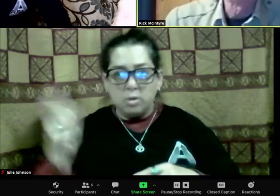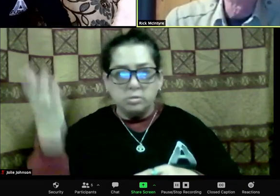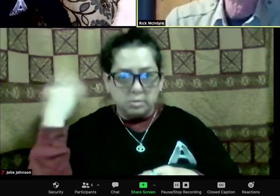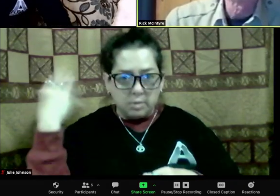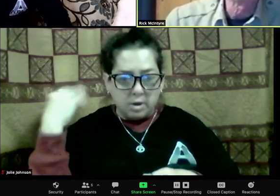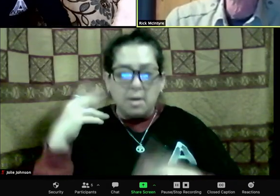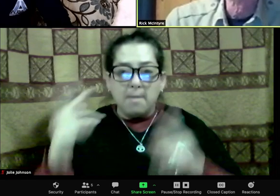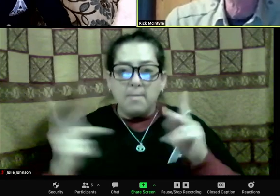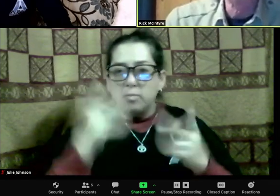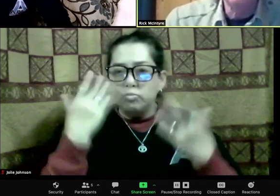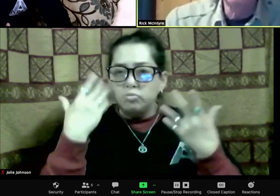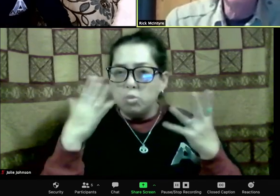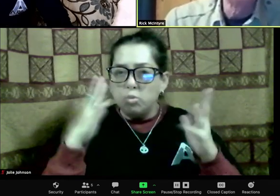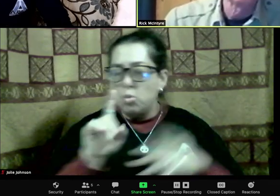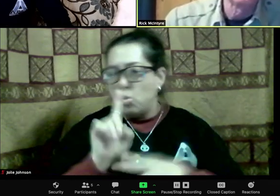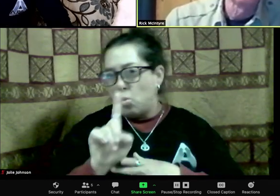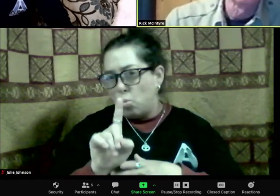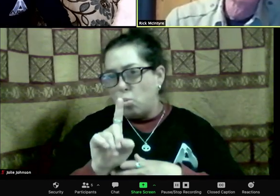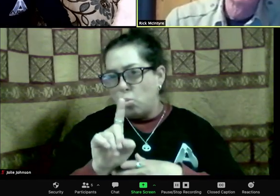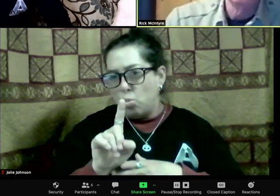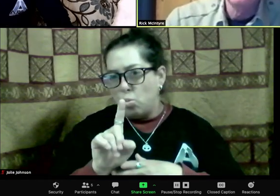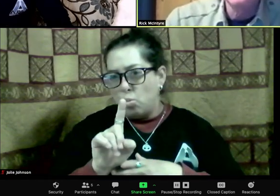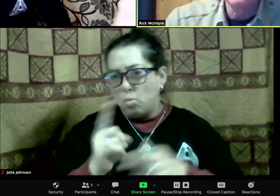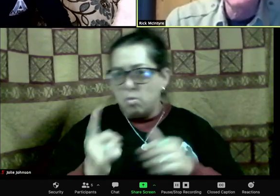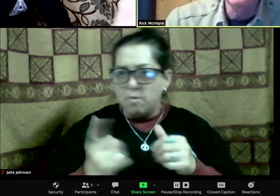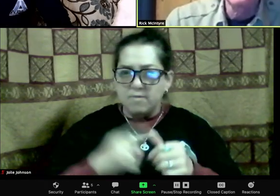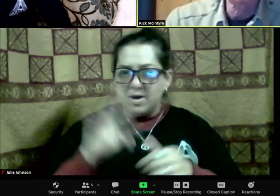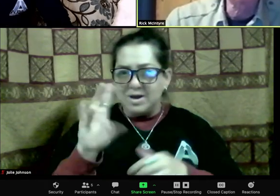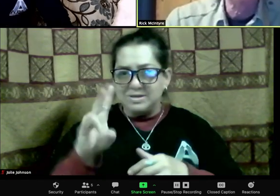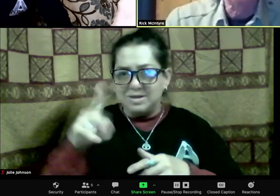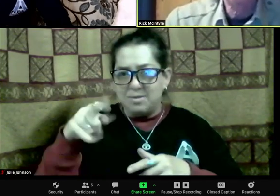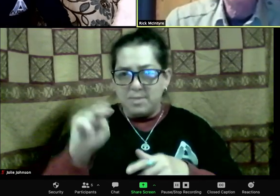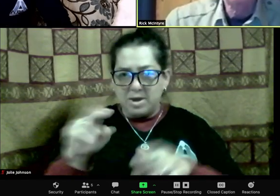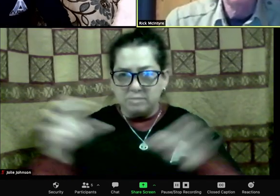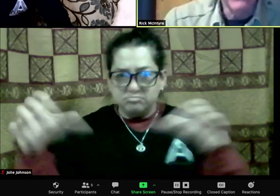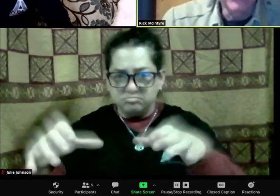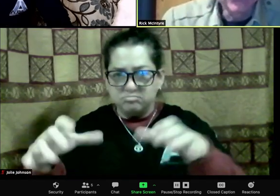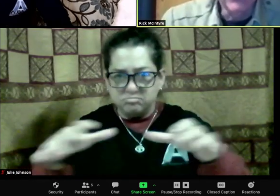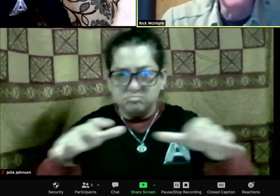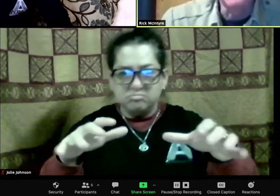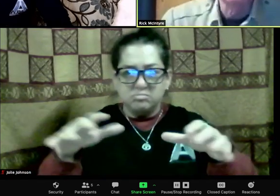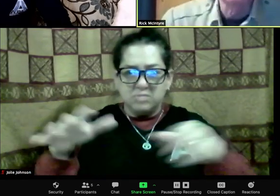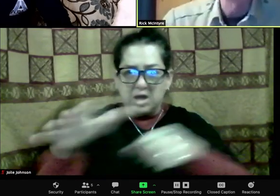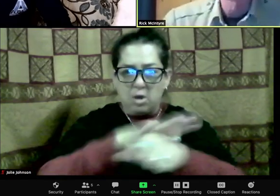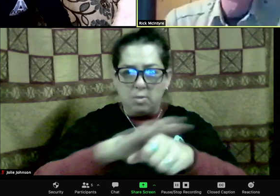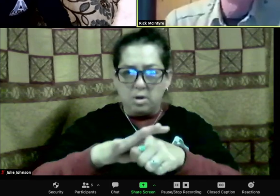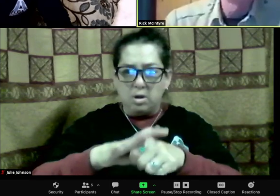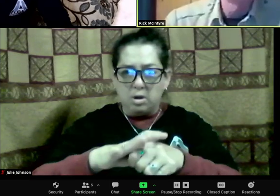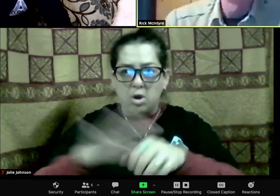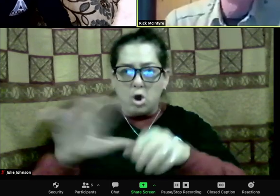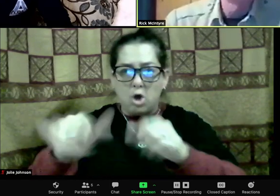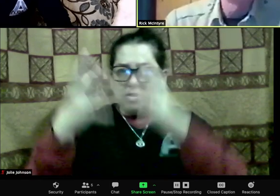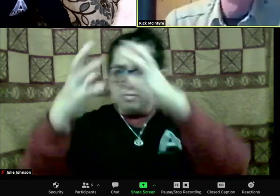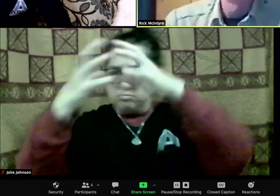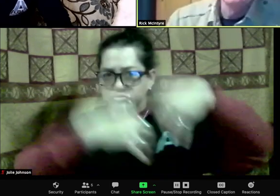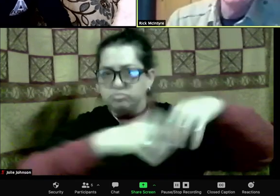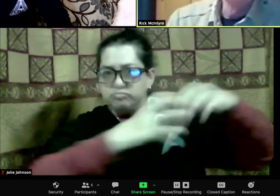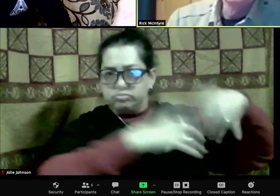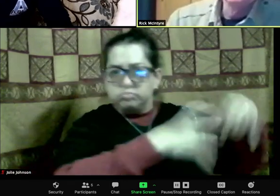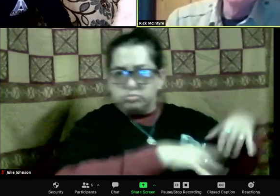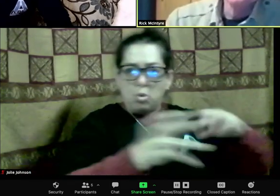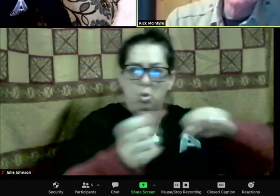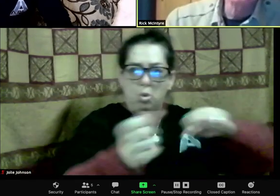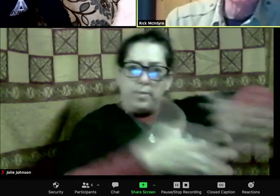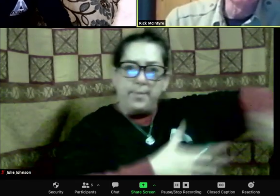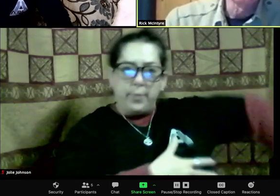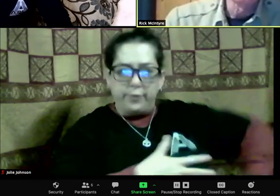that maybe every few years. It is a popular thing. Some of the wildlife tour guides and the park naturalists do take people up